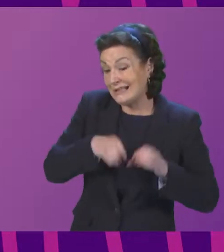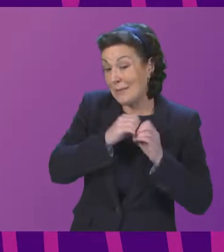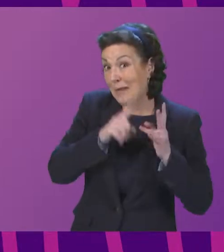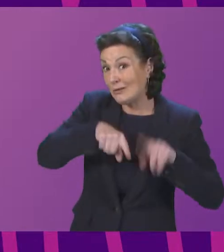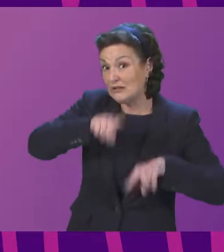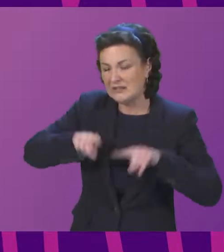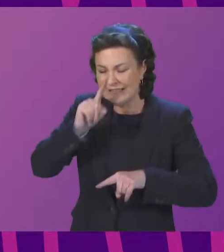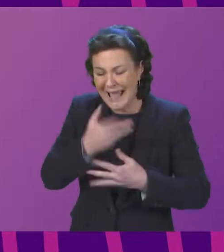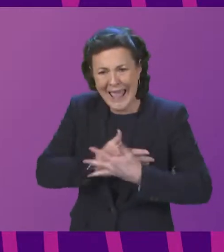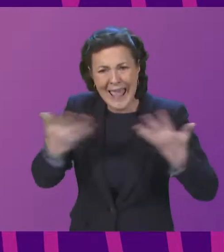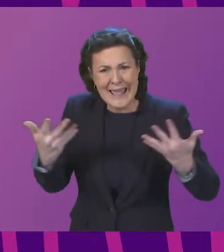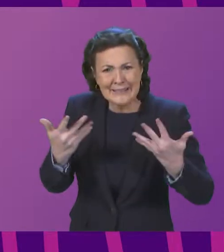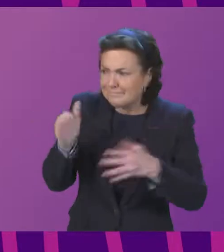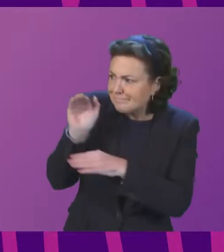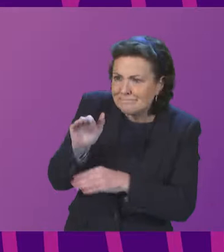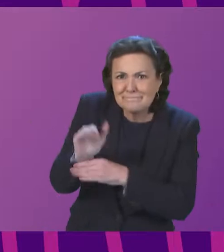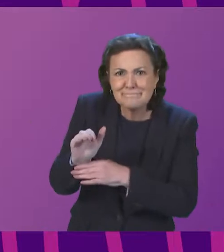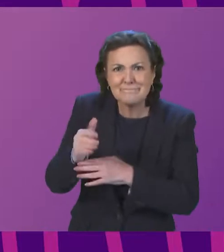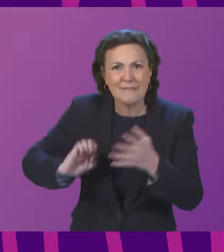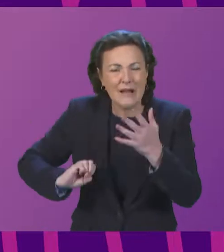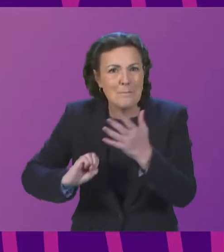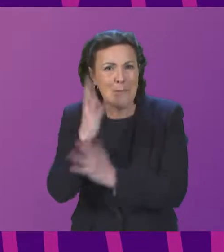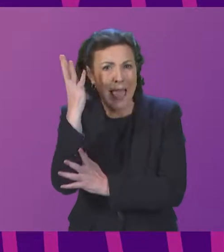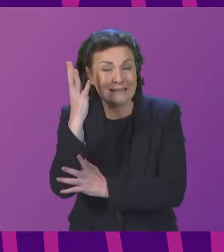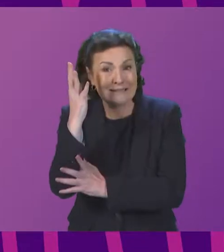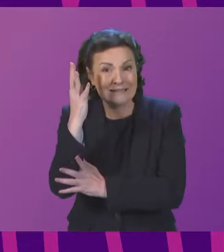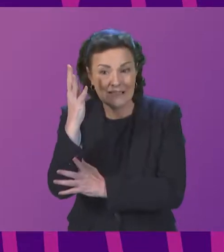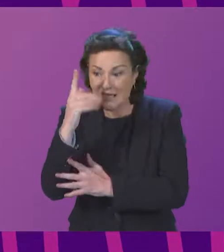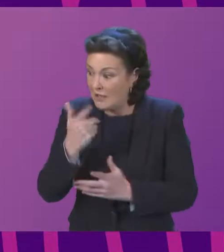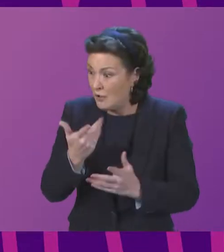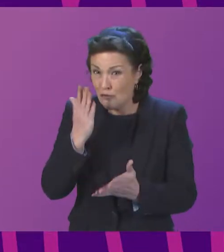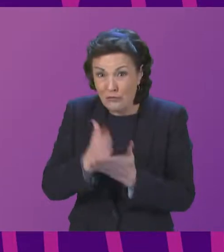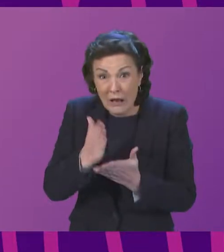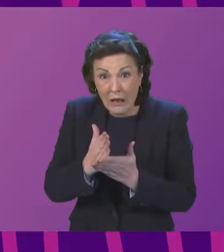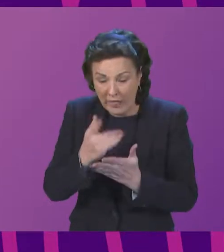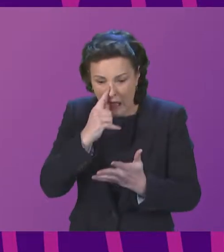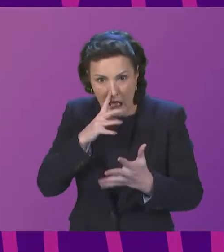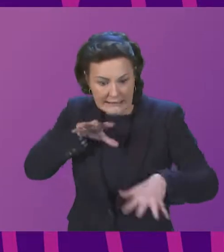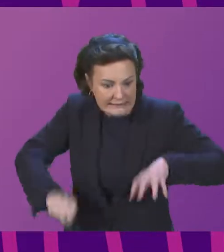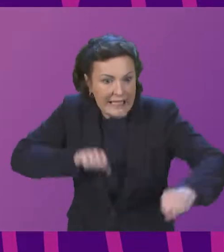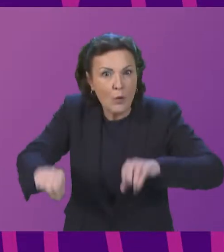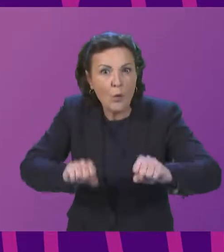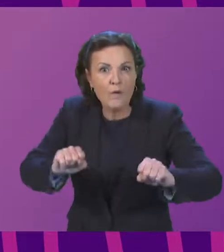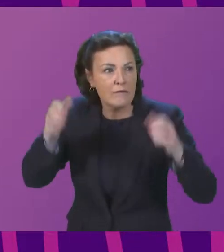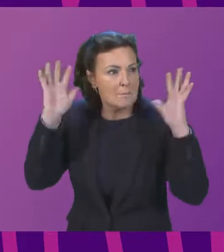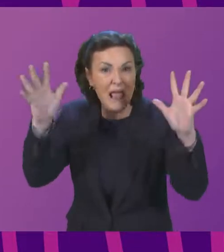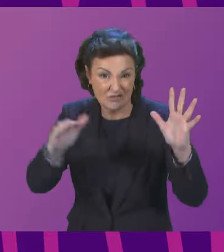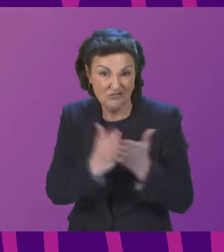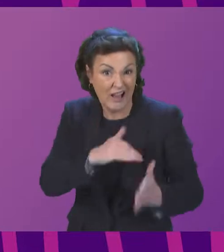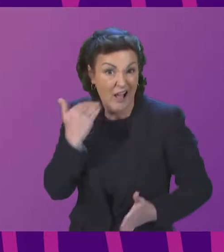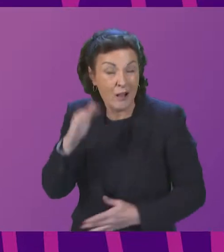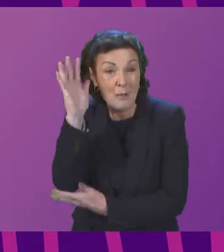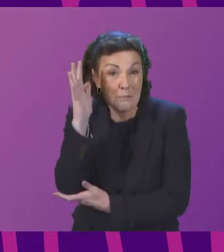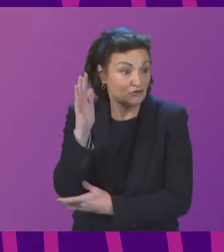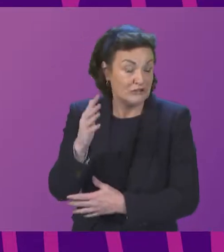invasive species and destructive land use are two of the five biggest threats to the natural world. The petitioners explained that the UK law